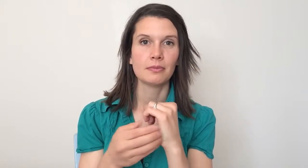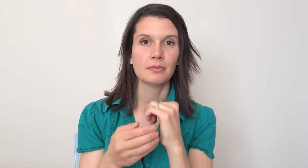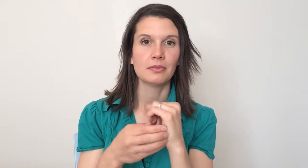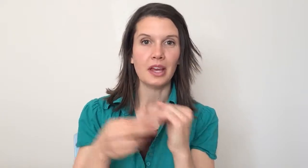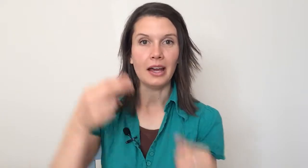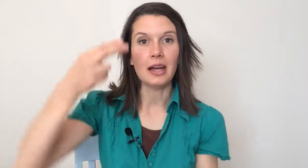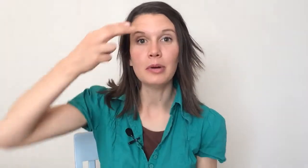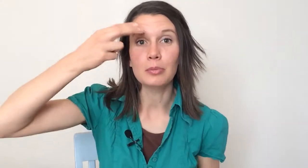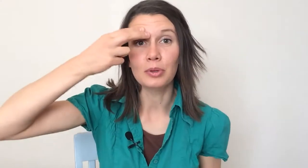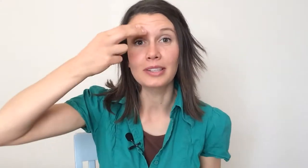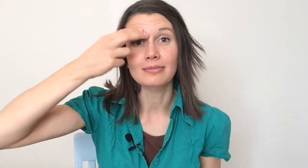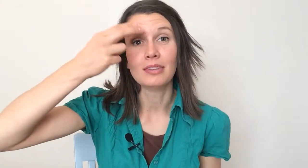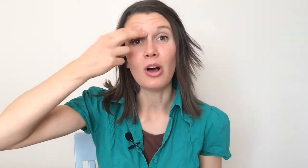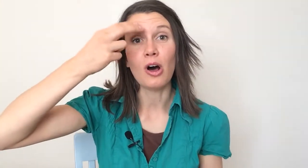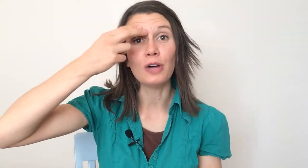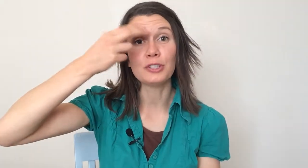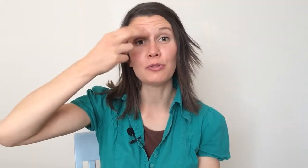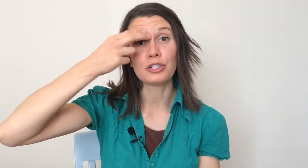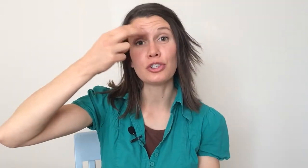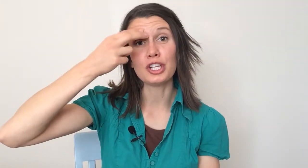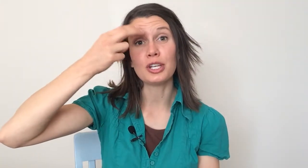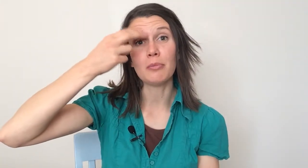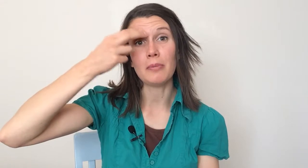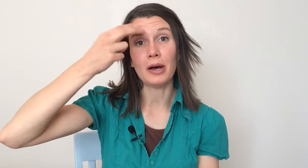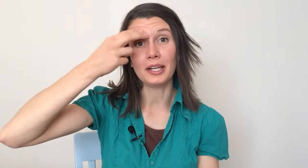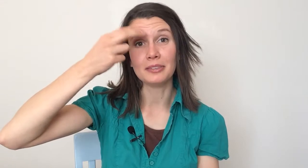Okay, eyebrow point. All this frustration in my body.